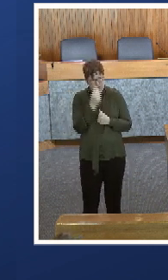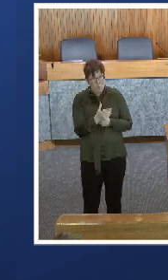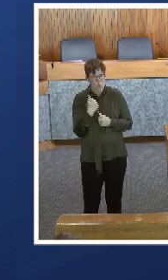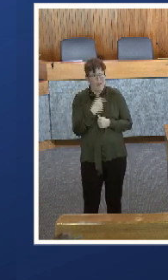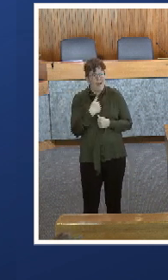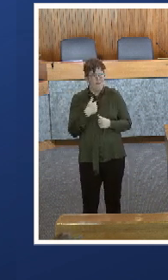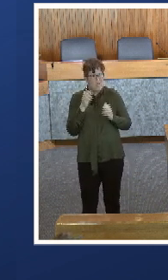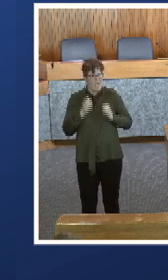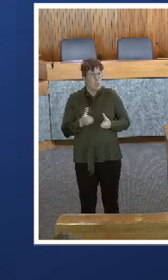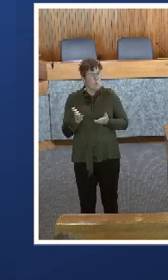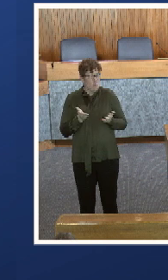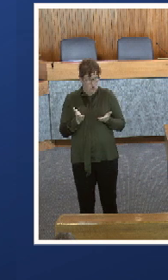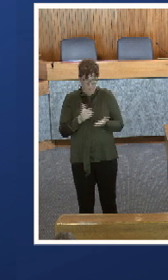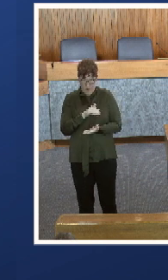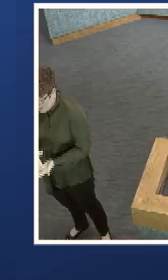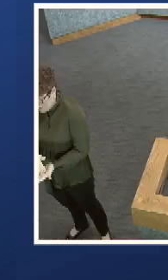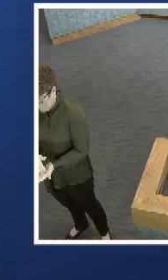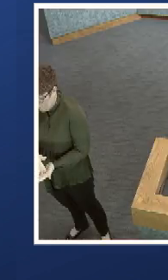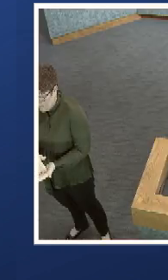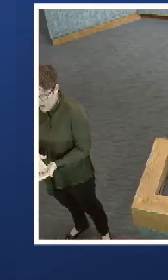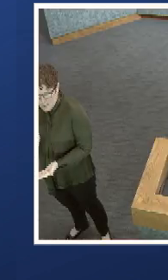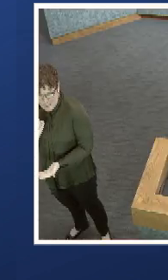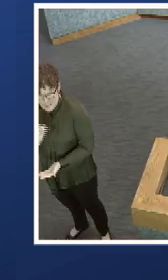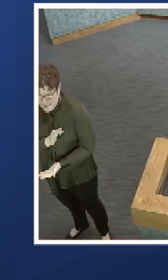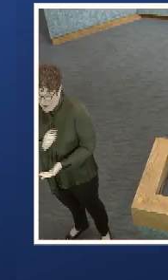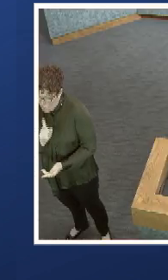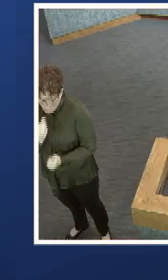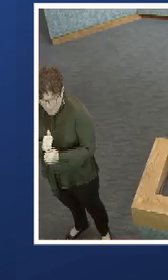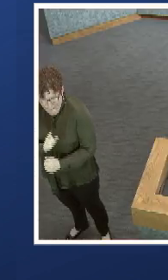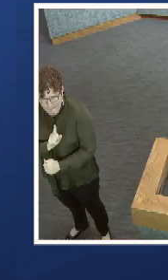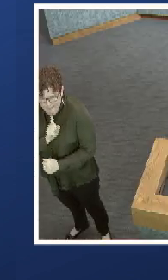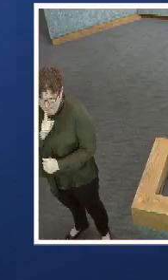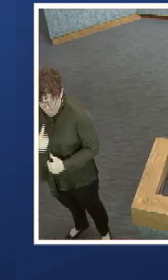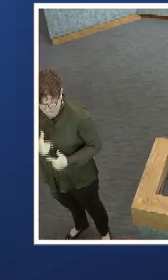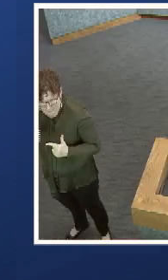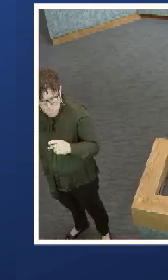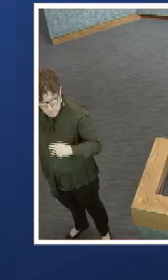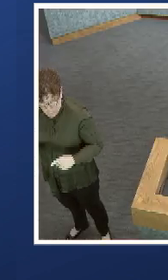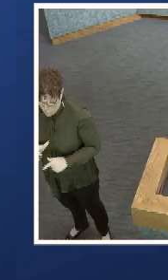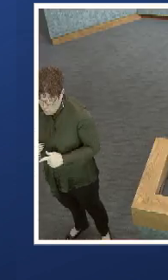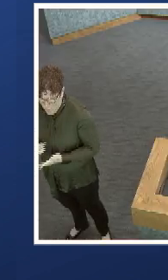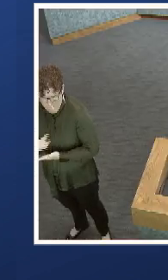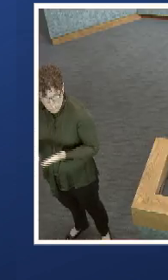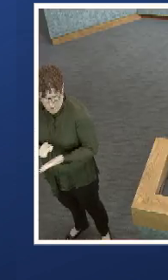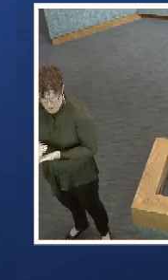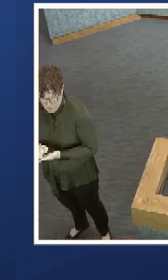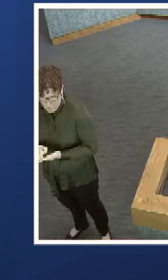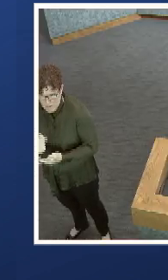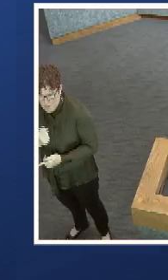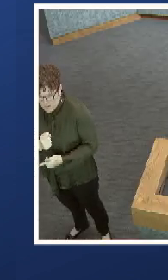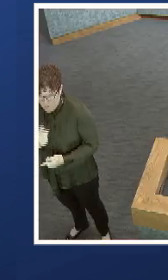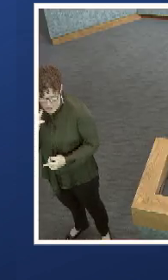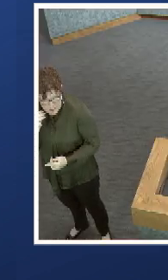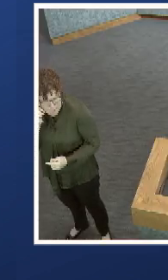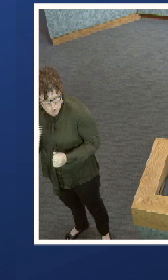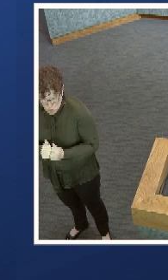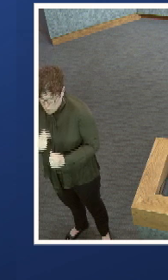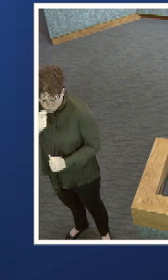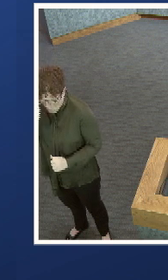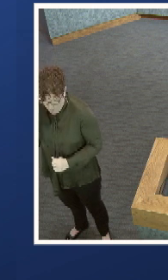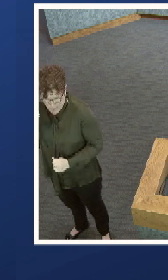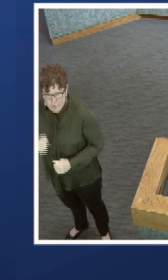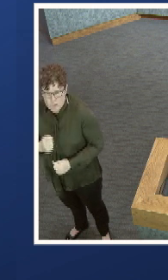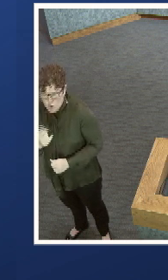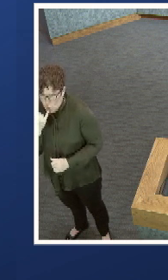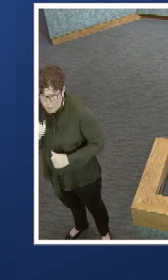have a customer service center. It's staffed 24 hours a day by actual humans that are trauma-informed. And you can call that